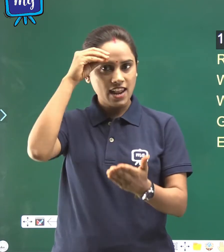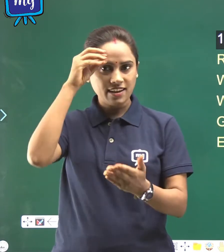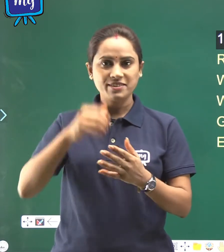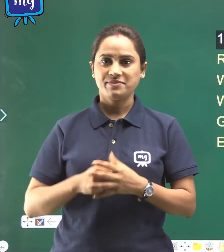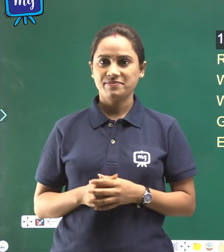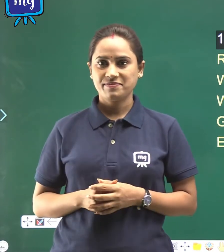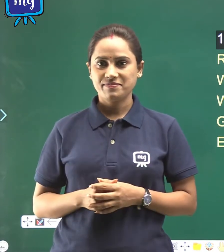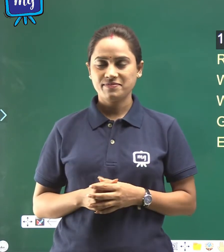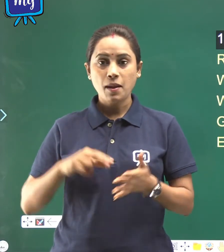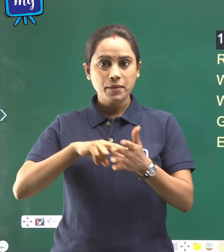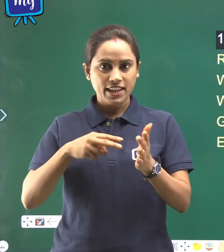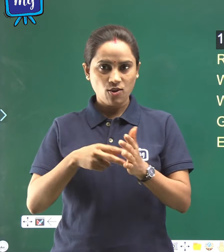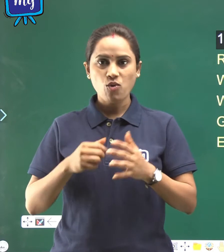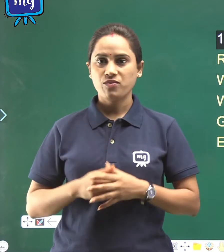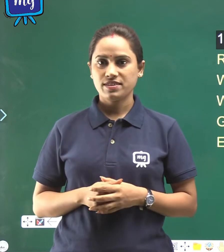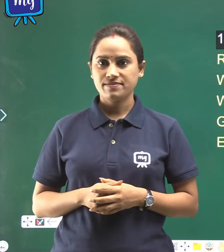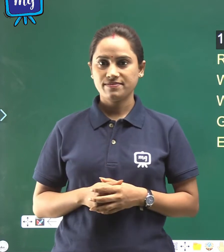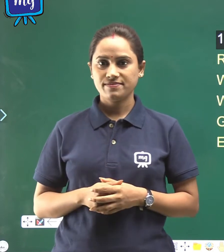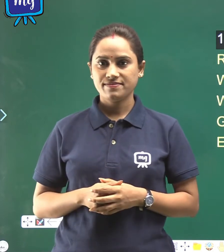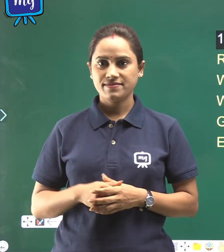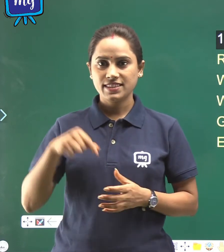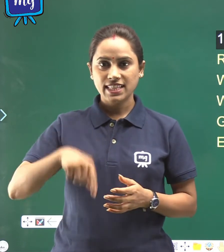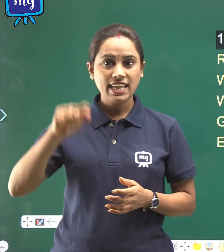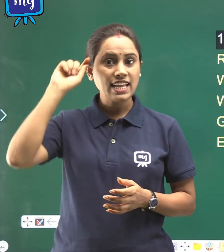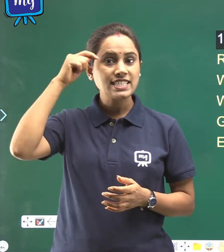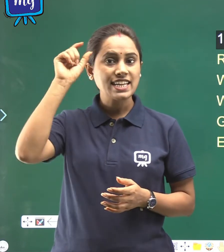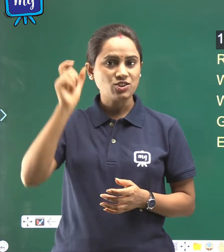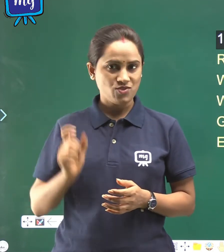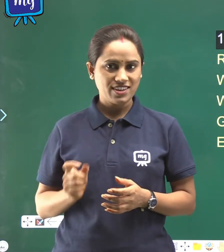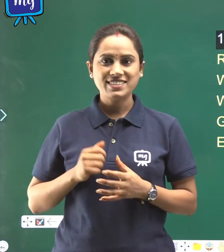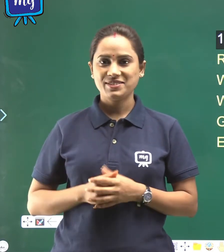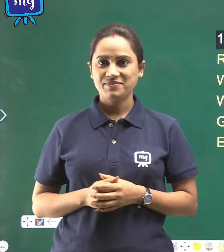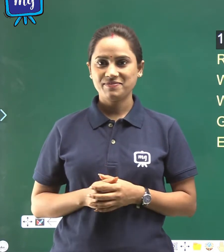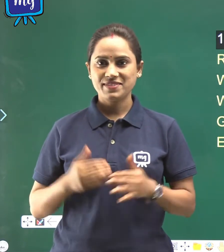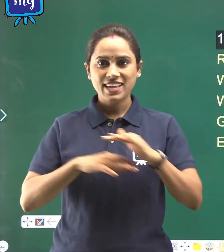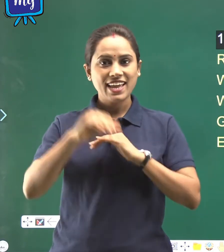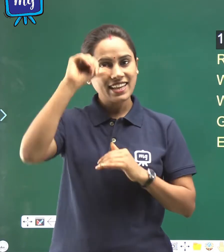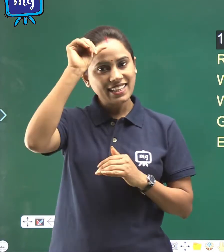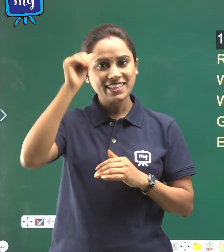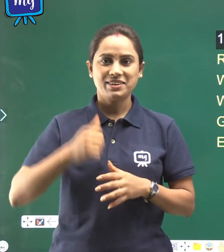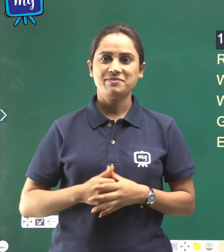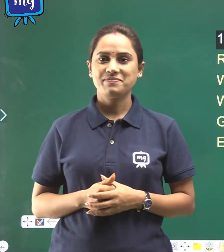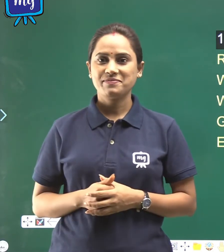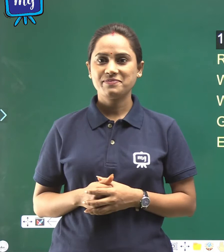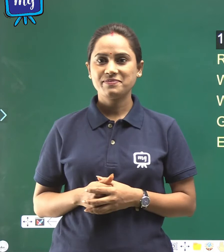meaning of these English words in Hindi.